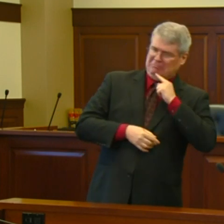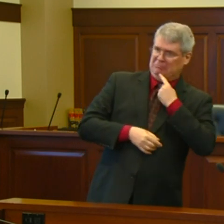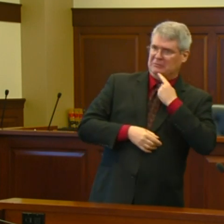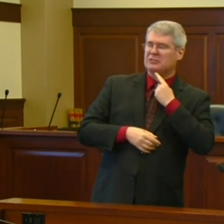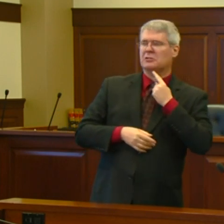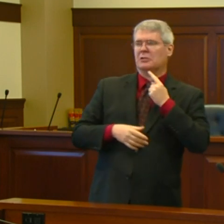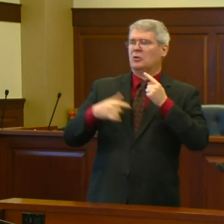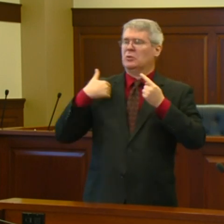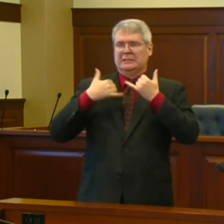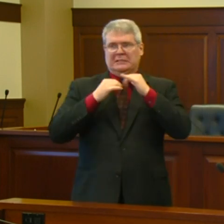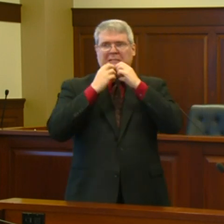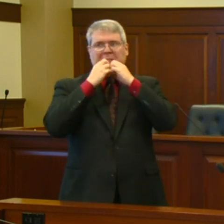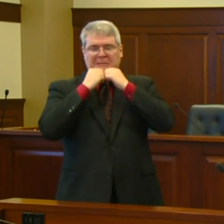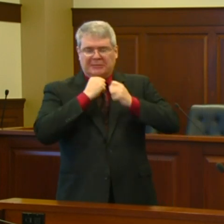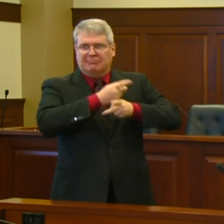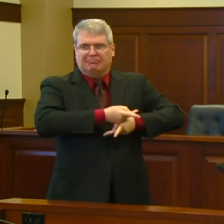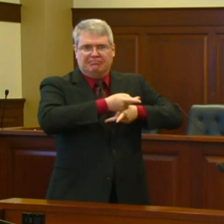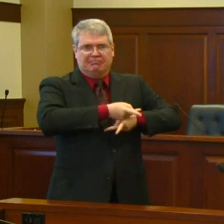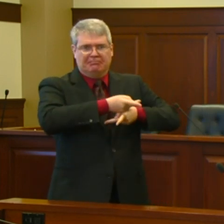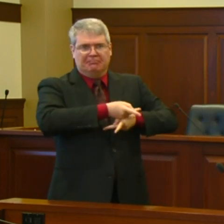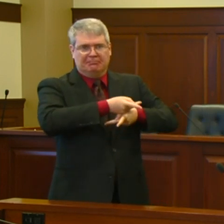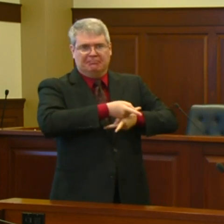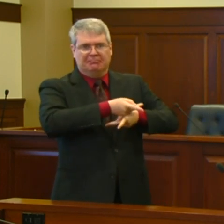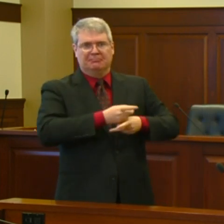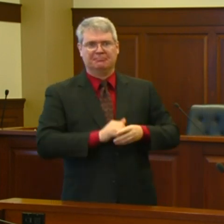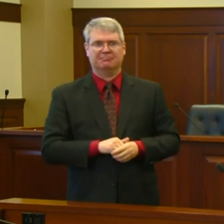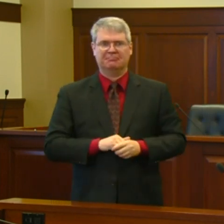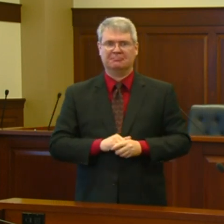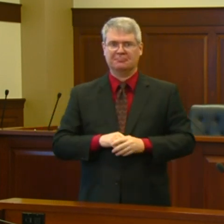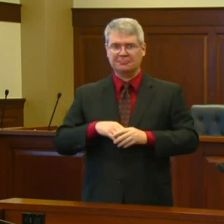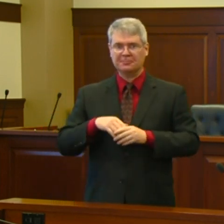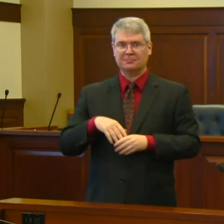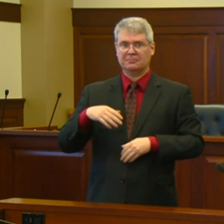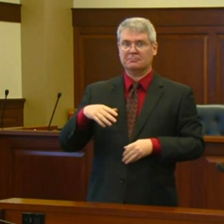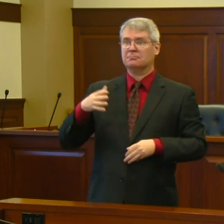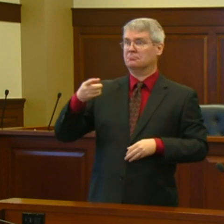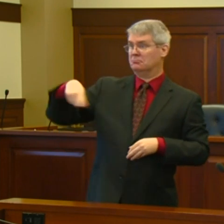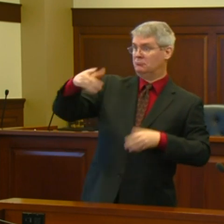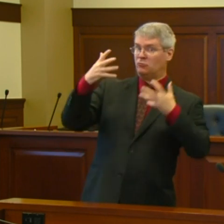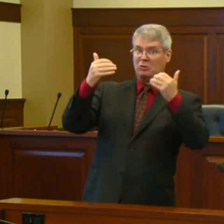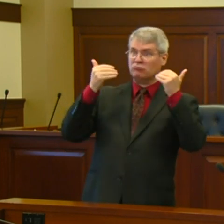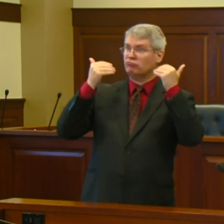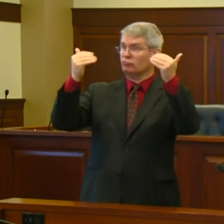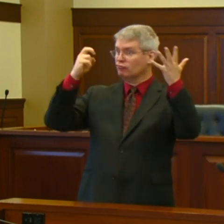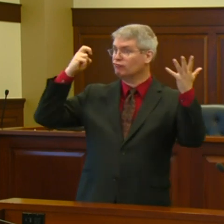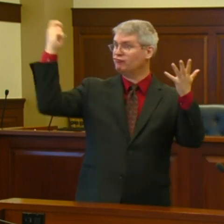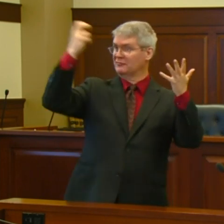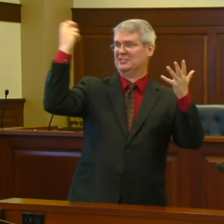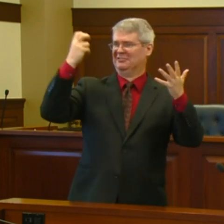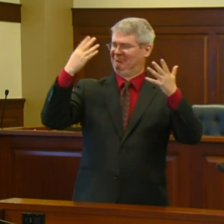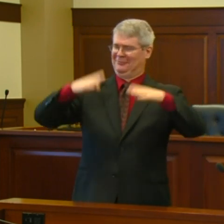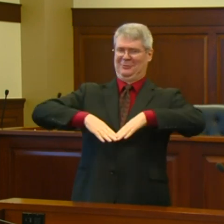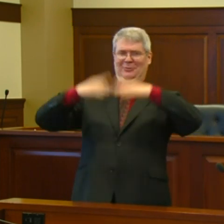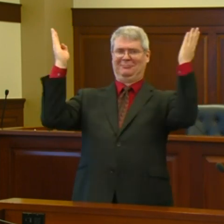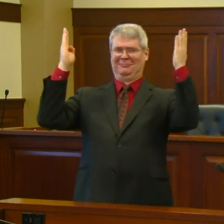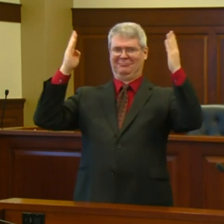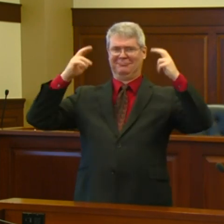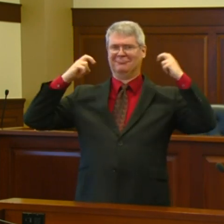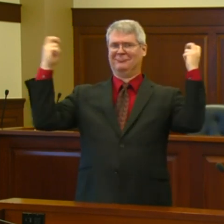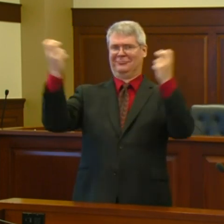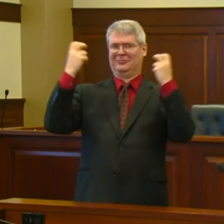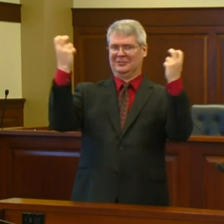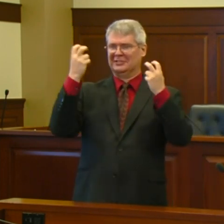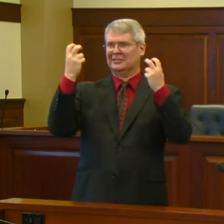ongoing virus transmission. Gatherings of more than 50 can occur where six-foot social distancing